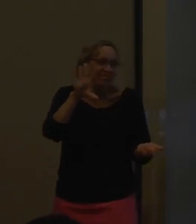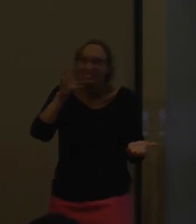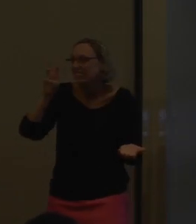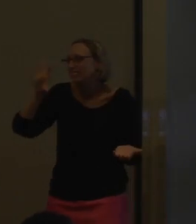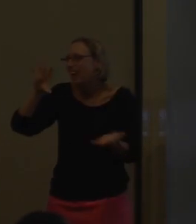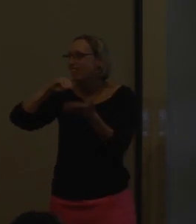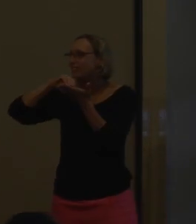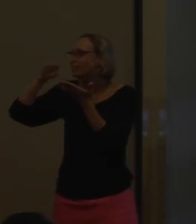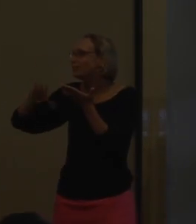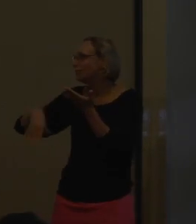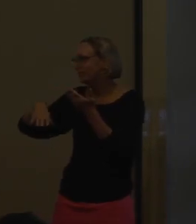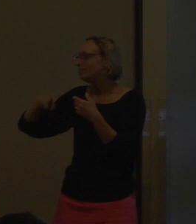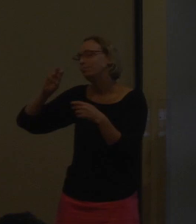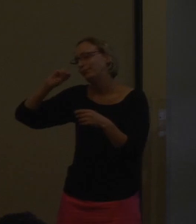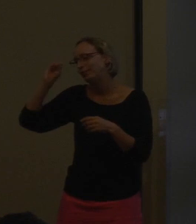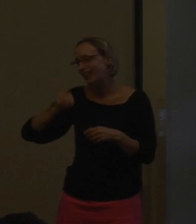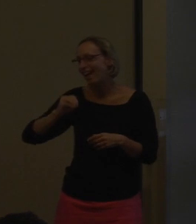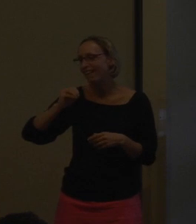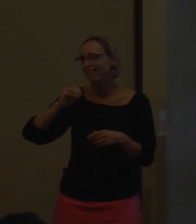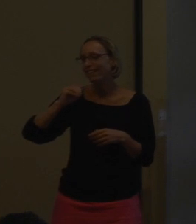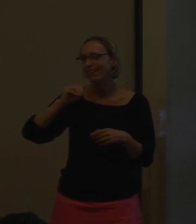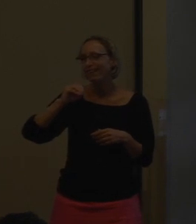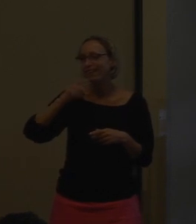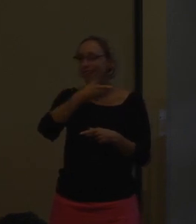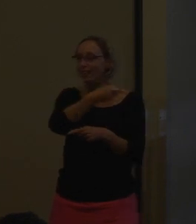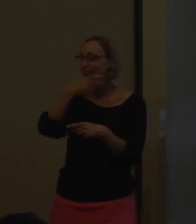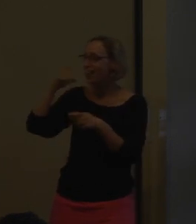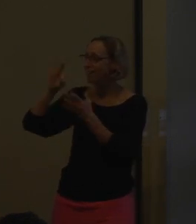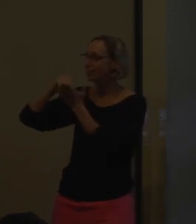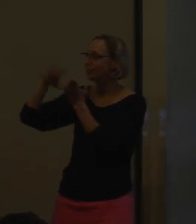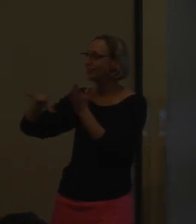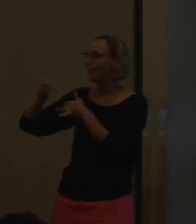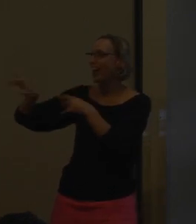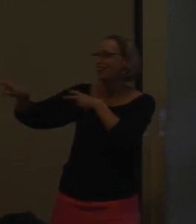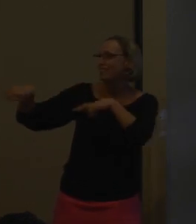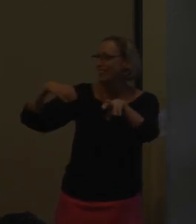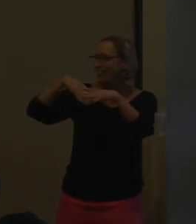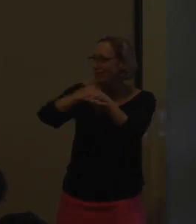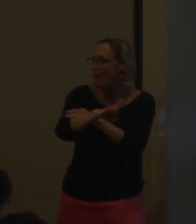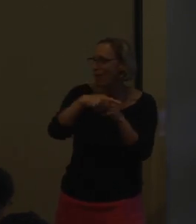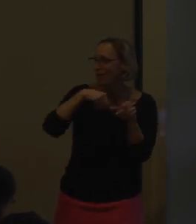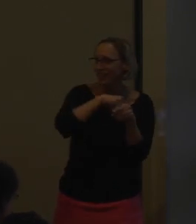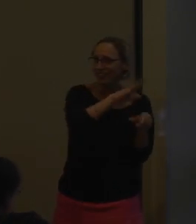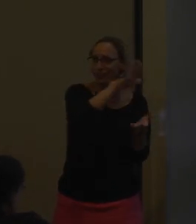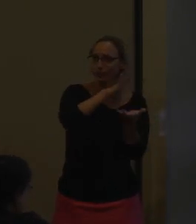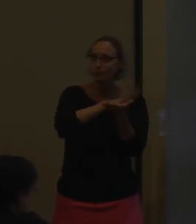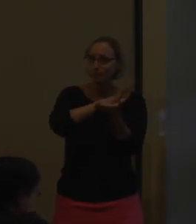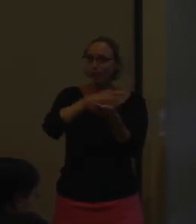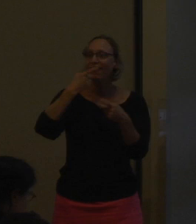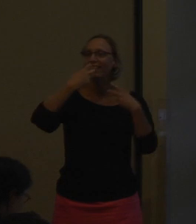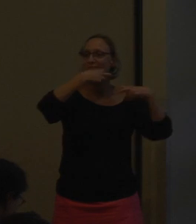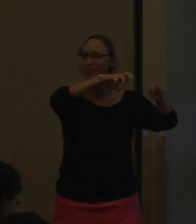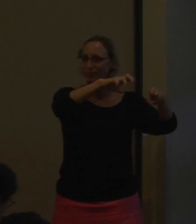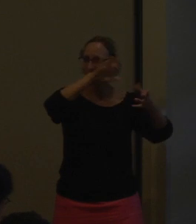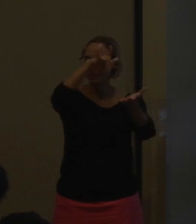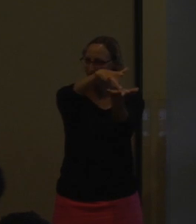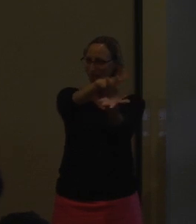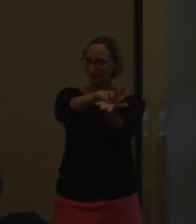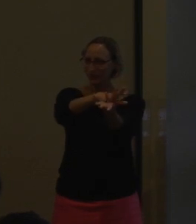Okay, 65% of the students that transition into the